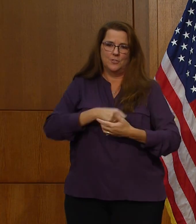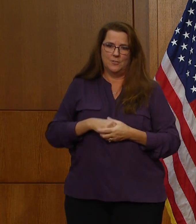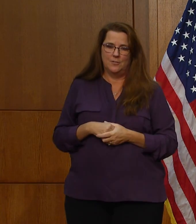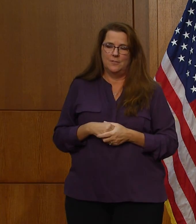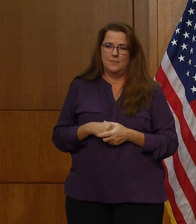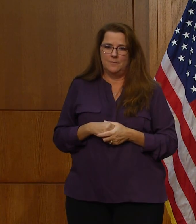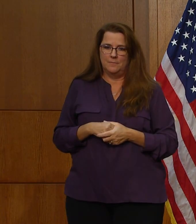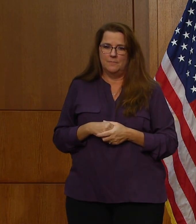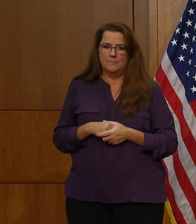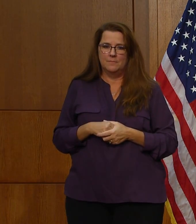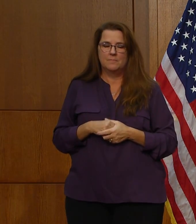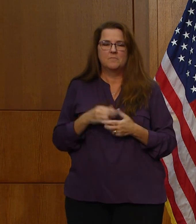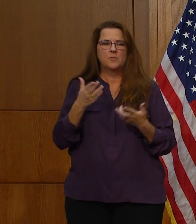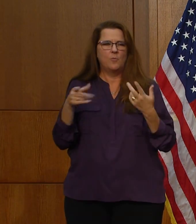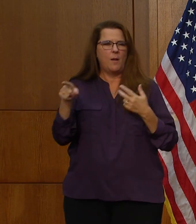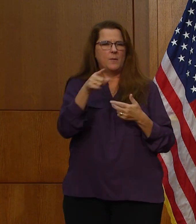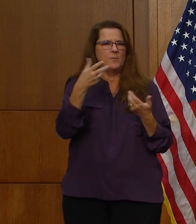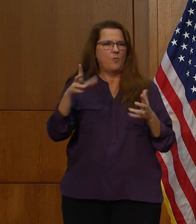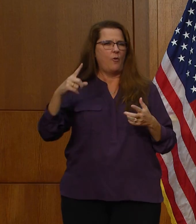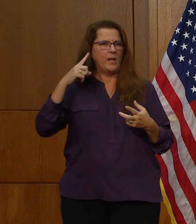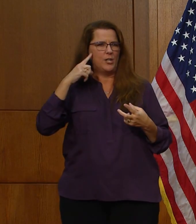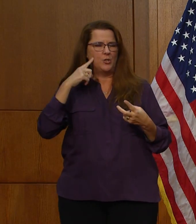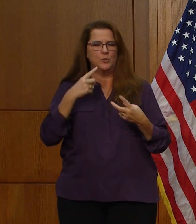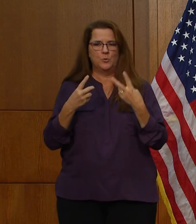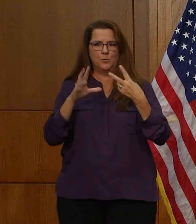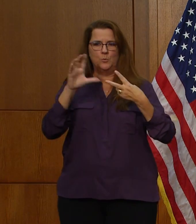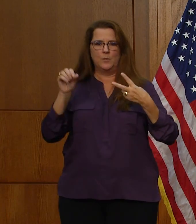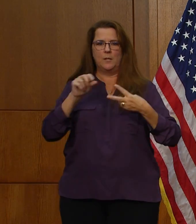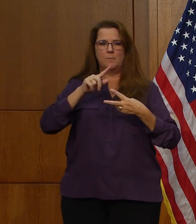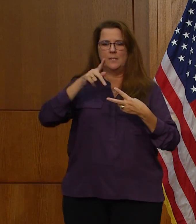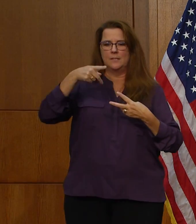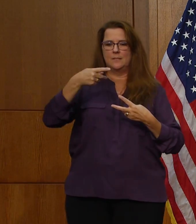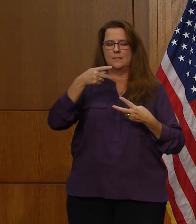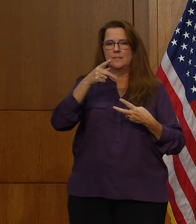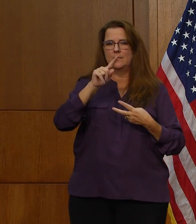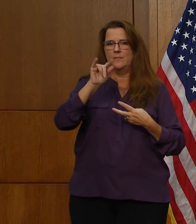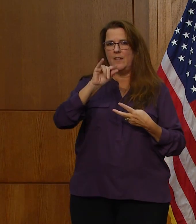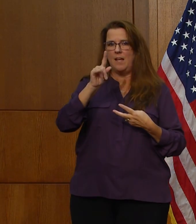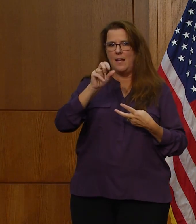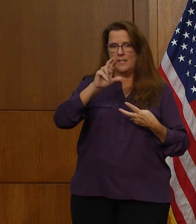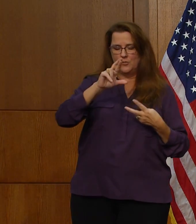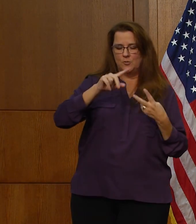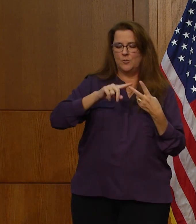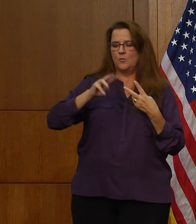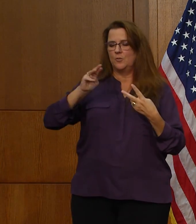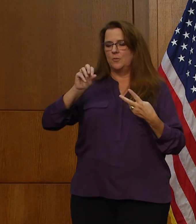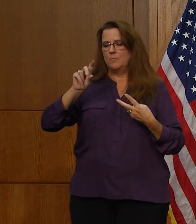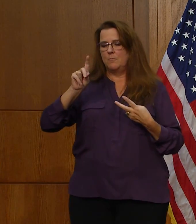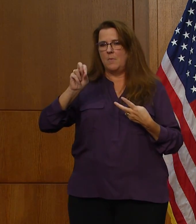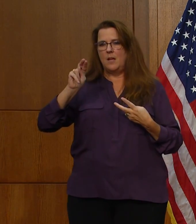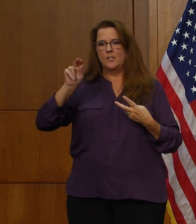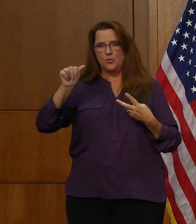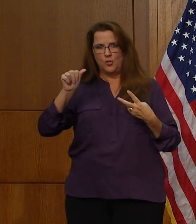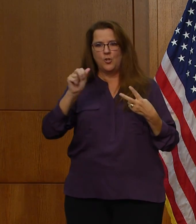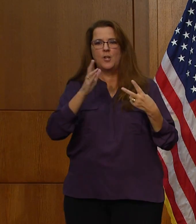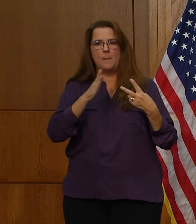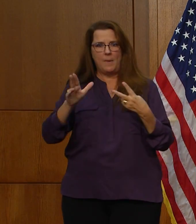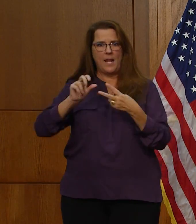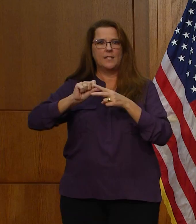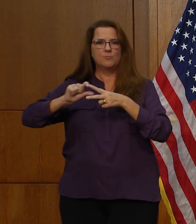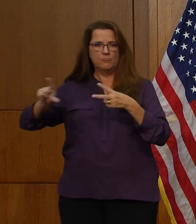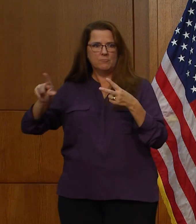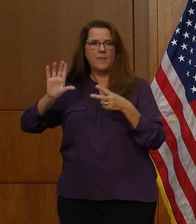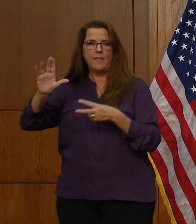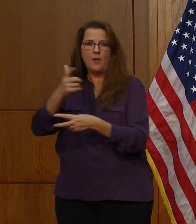probably heard, two companies, Pfizer and Moderna, are preparing to roll out their COVID vaccines, and other vaccines